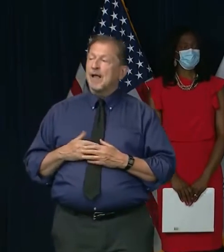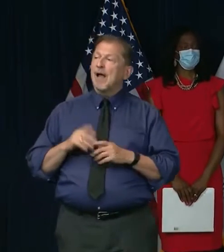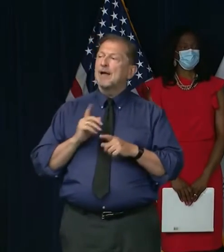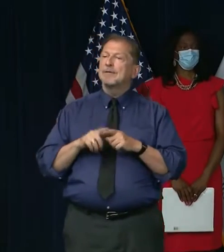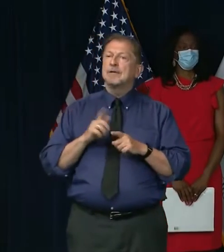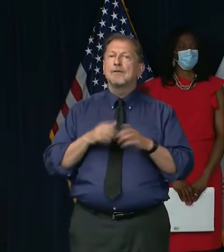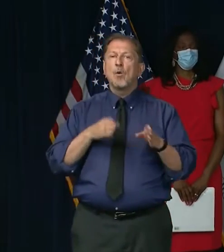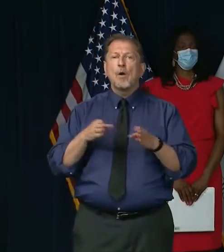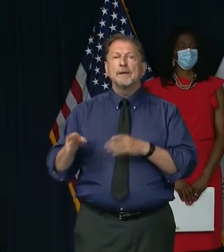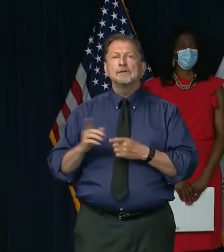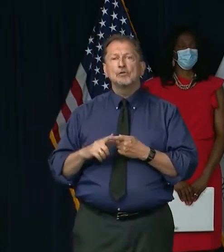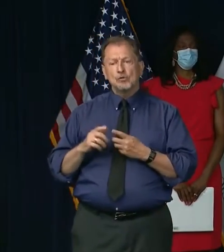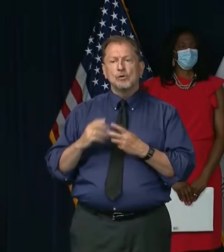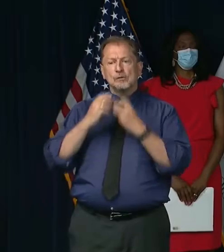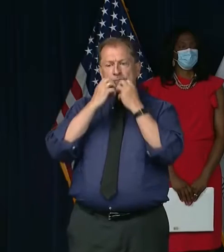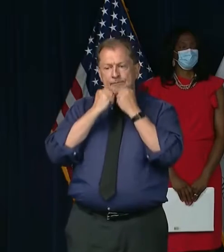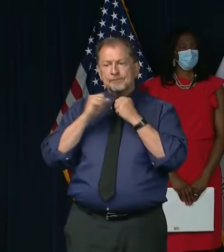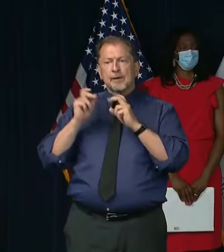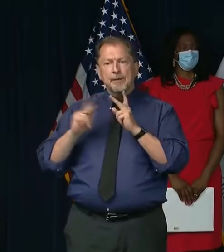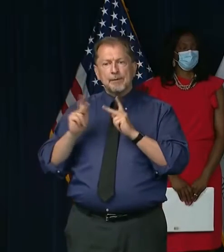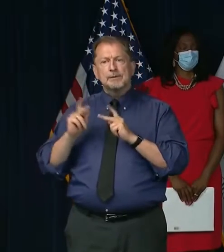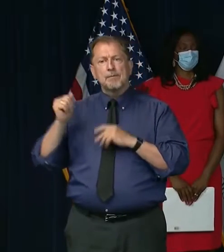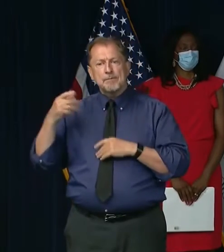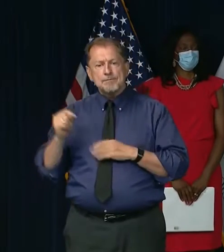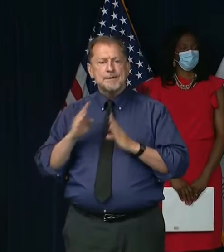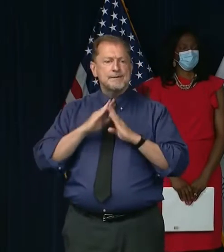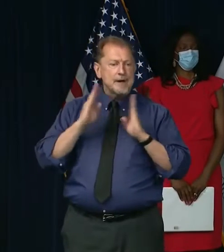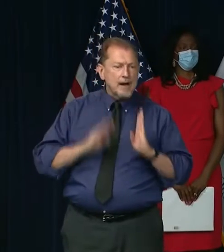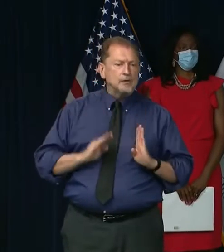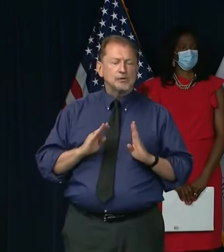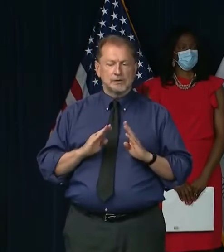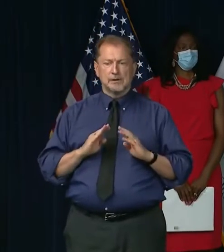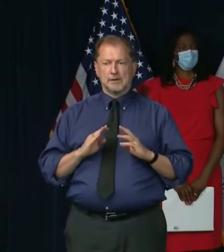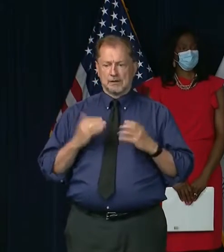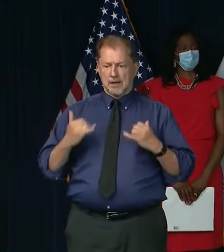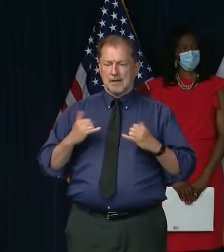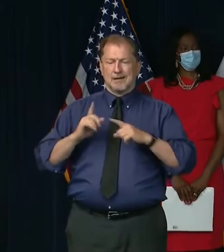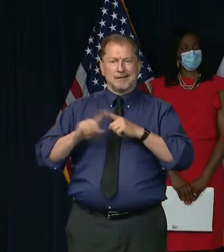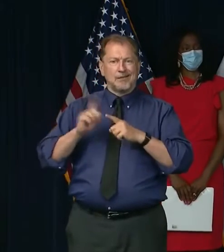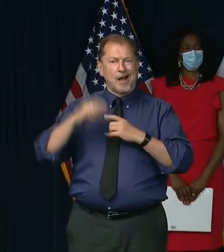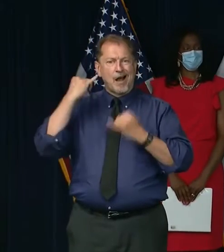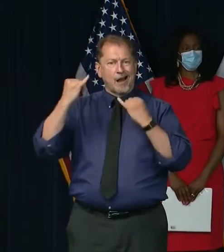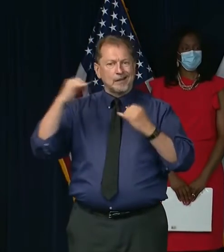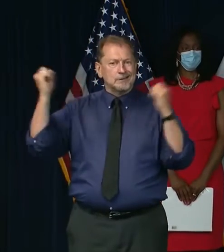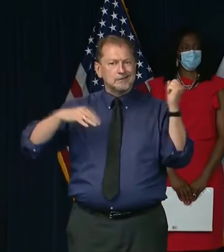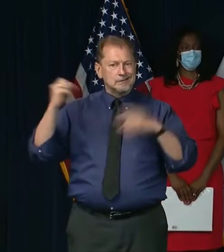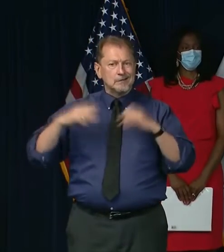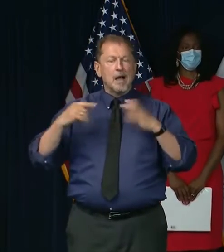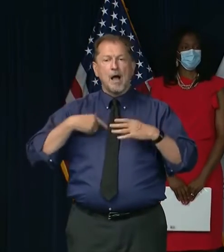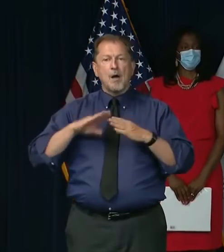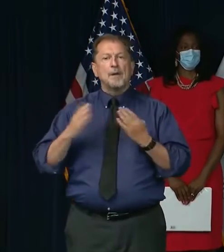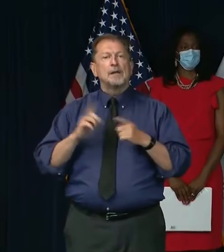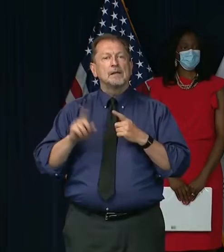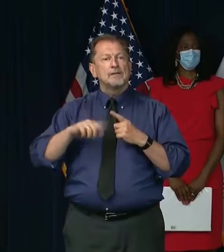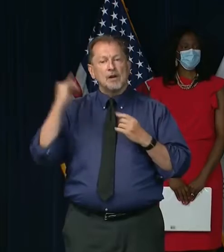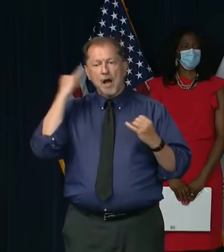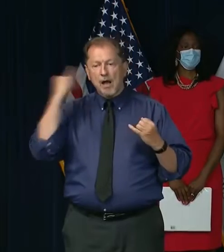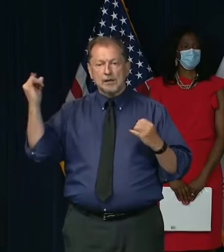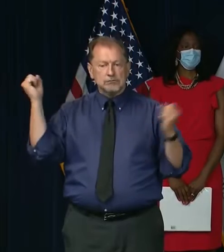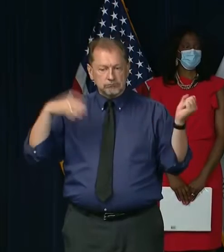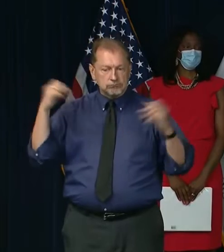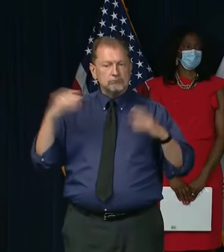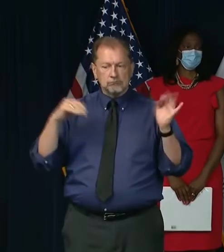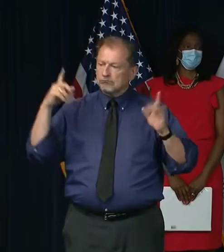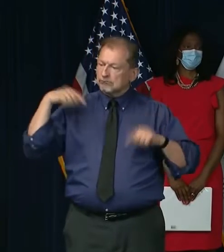to preserve people's homes, to preserve the shelter that they live in now. And I'm obviously open to conversations like that. I always have been.